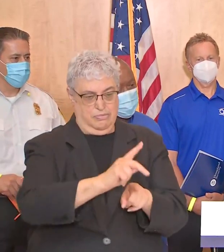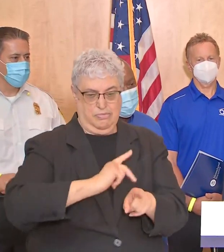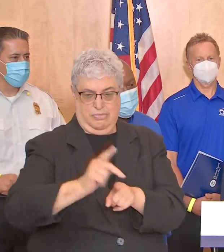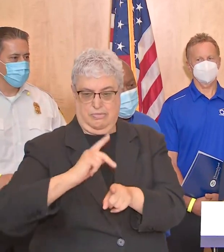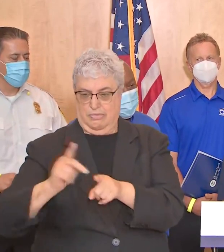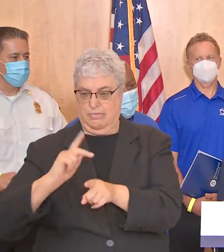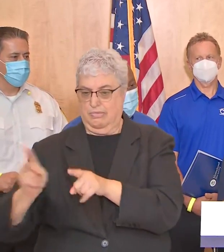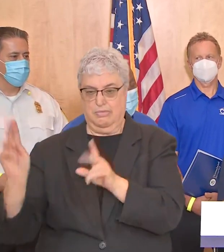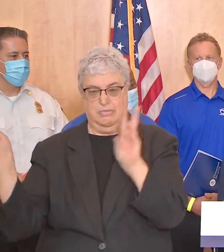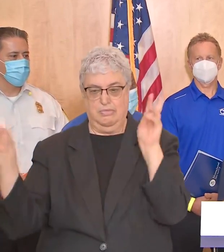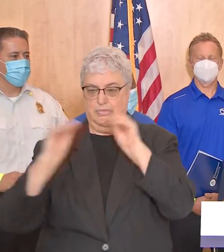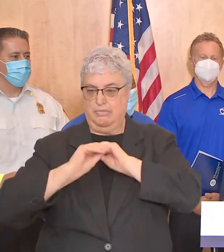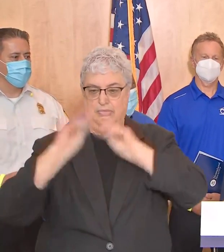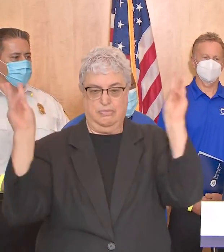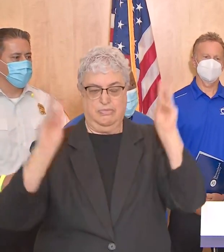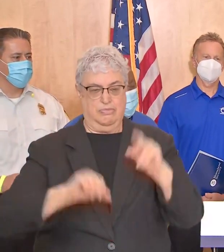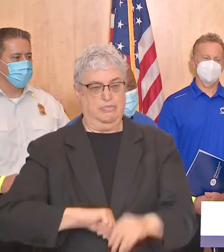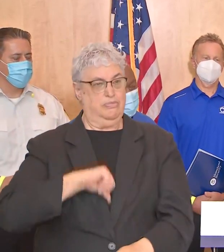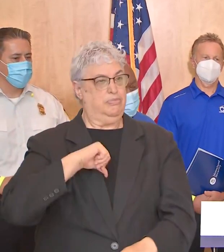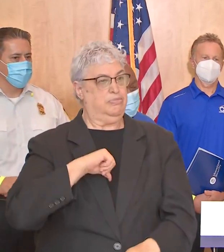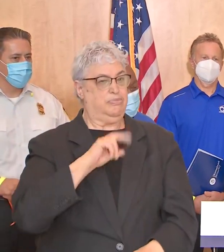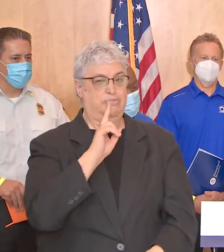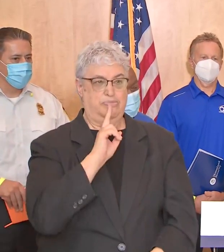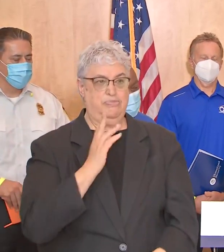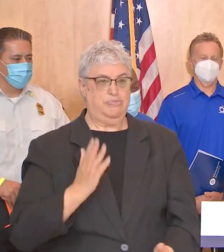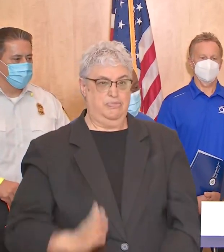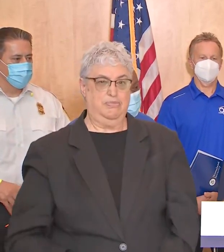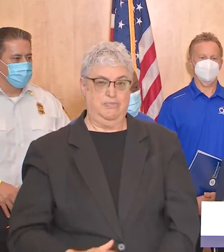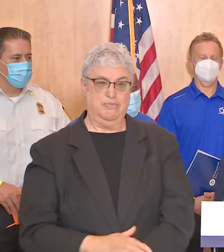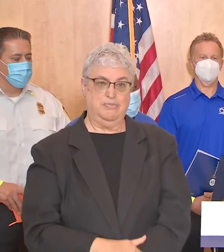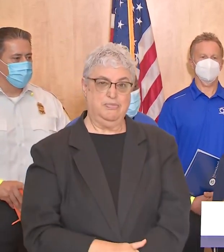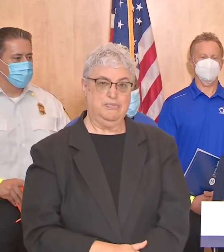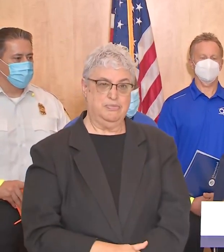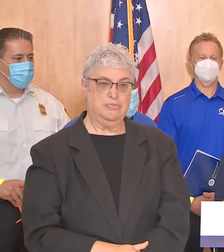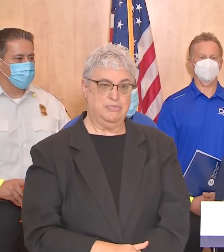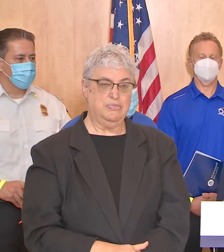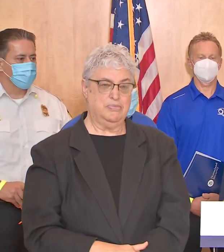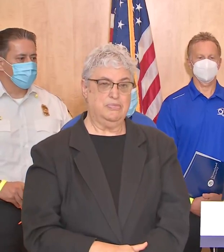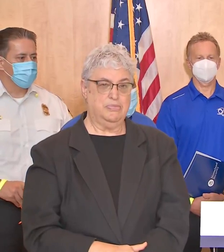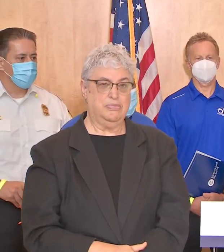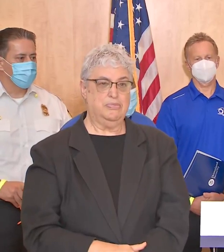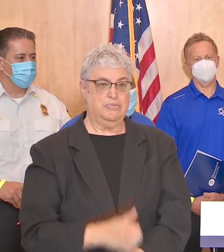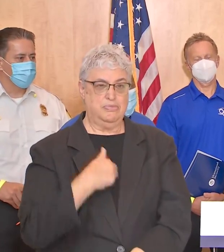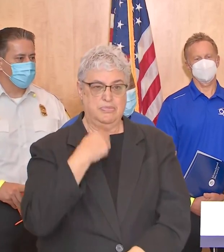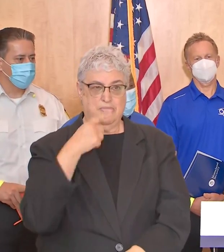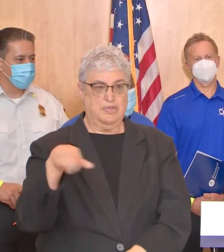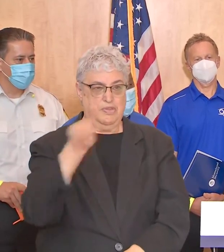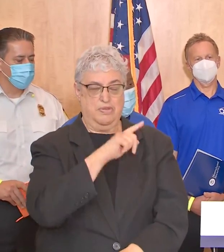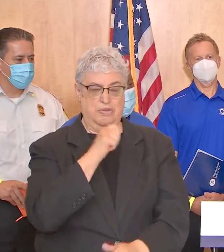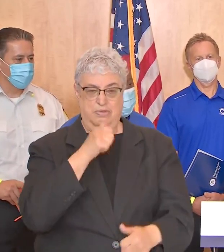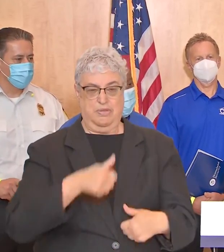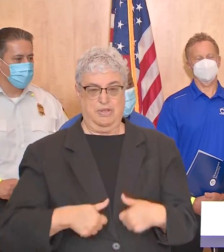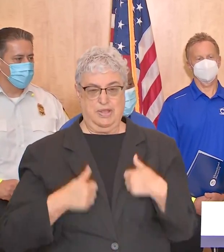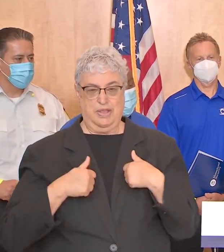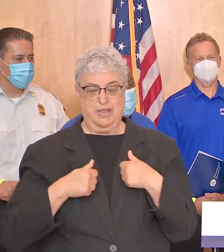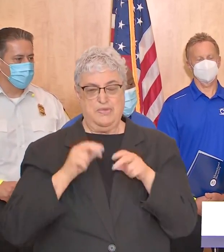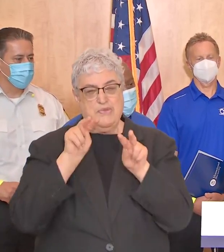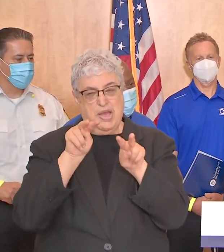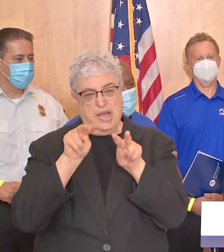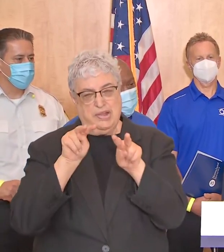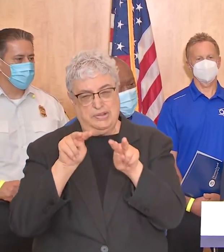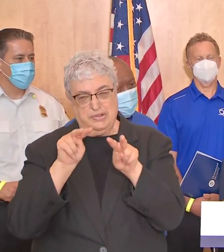that i have seen makes me so proud to be a houstonian and i also want to thank all of our residents who have remained vigilant